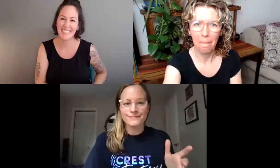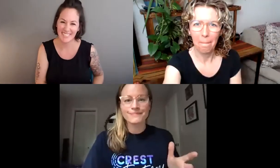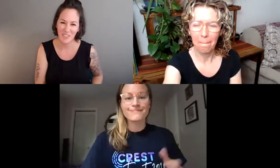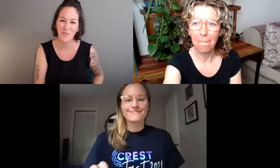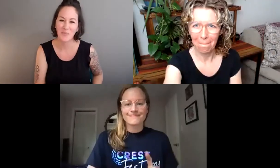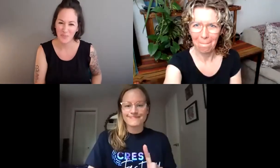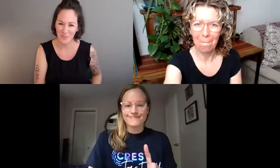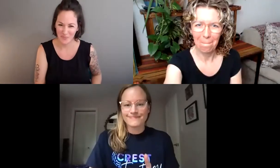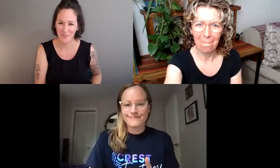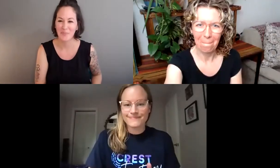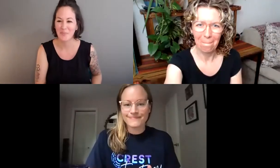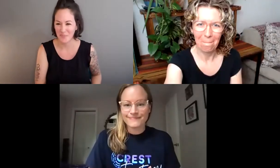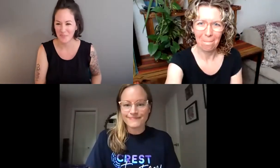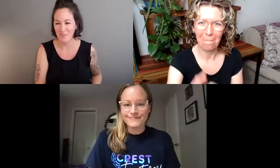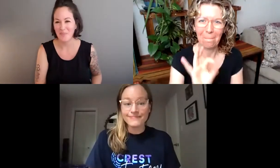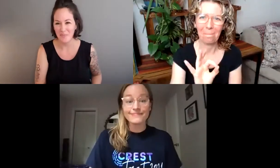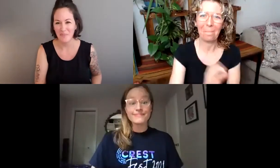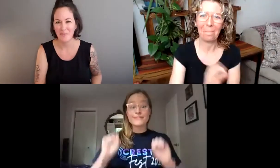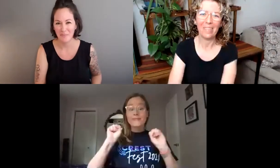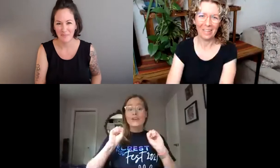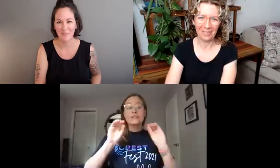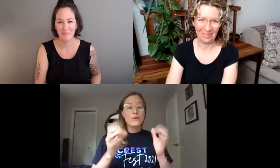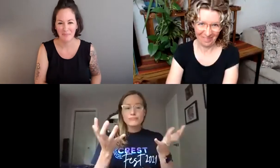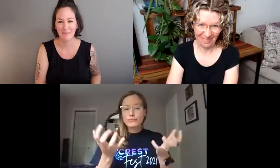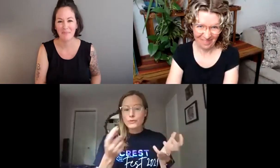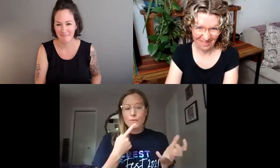time has just gone by very quickly.